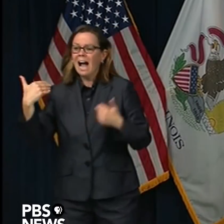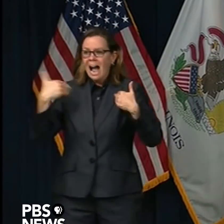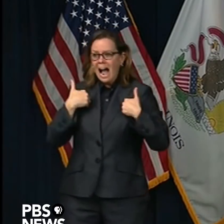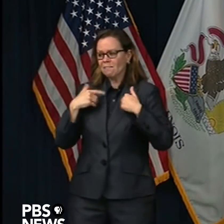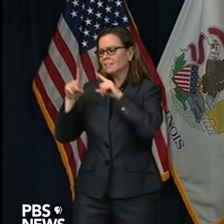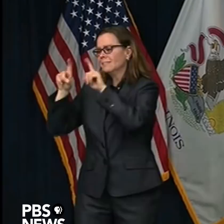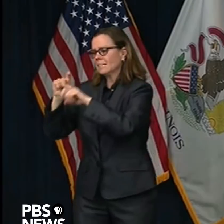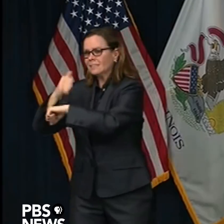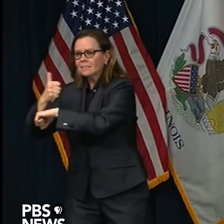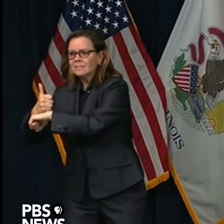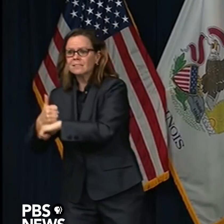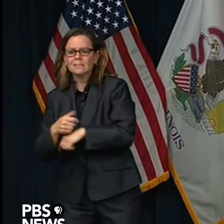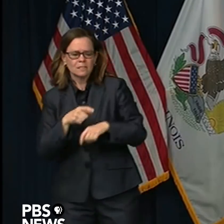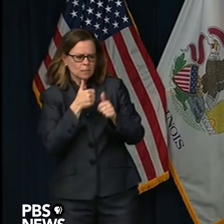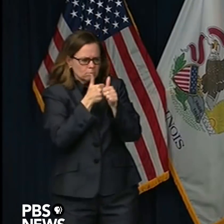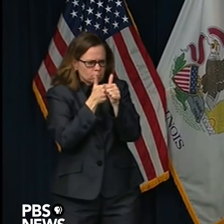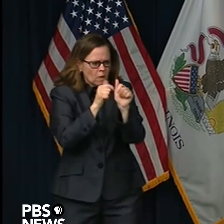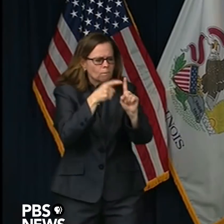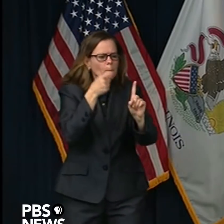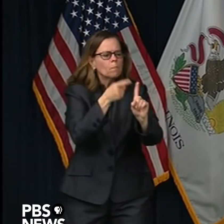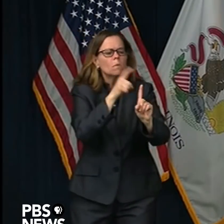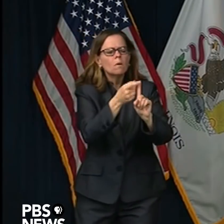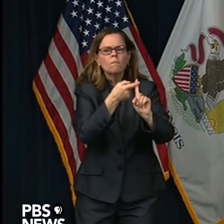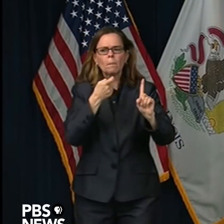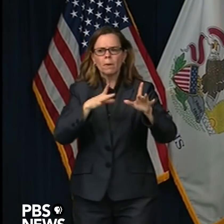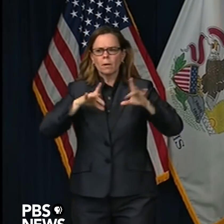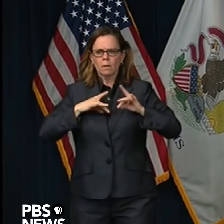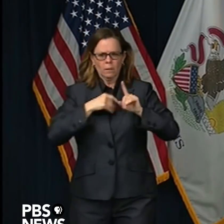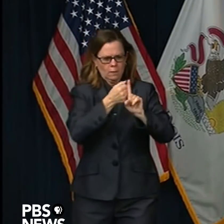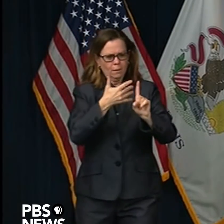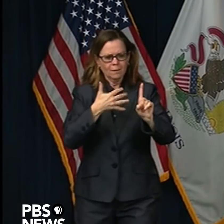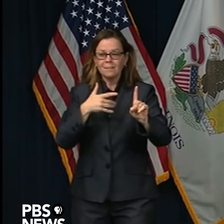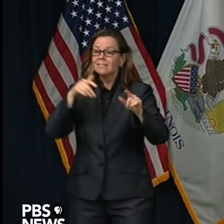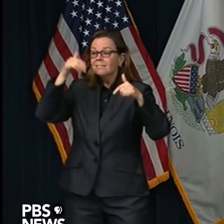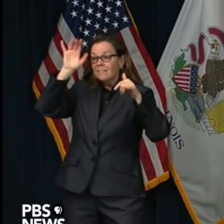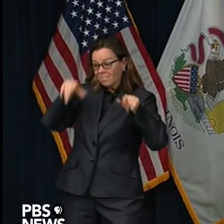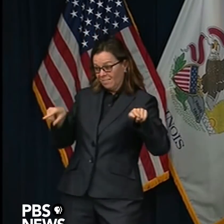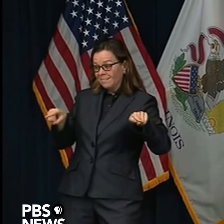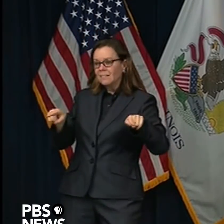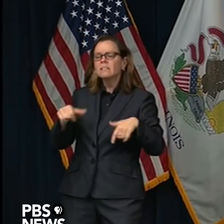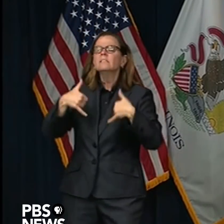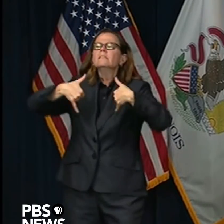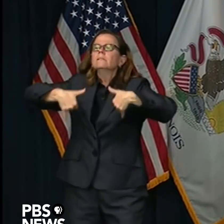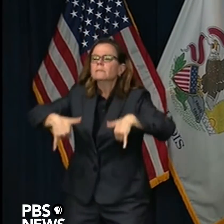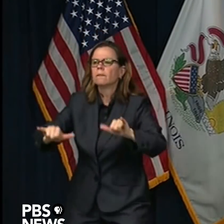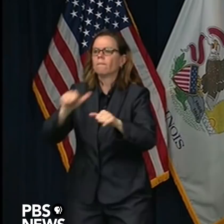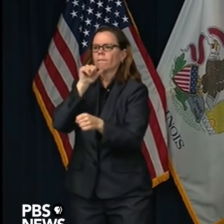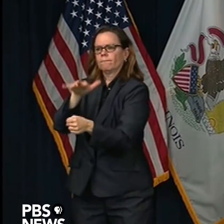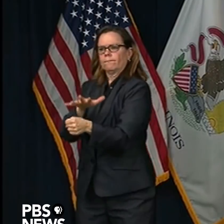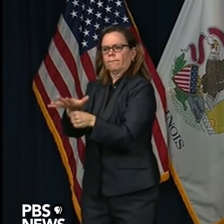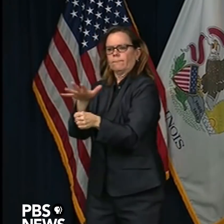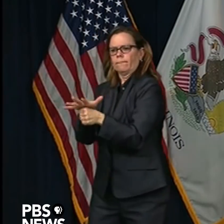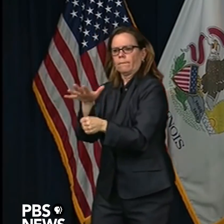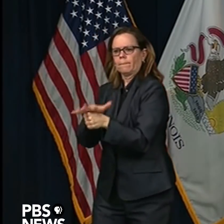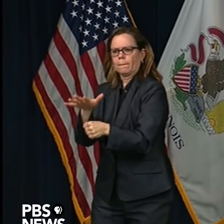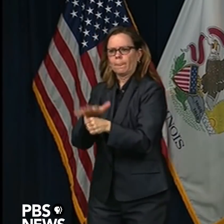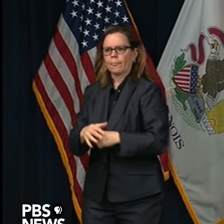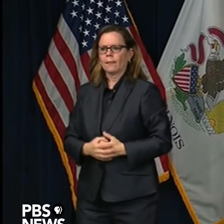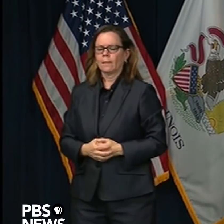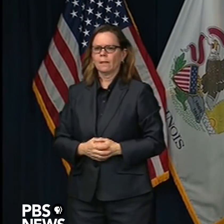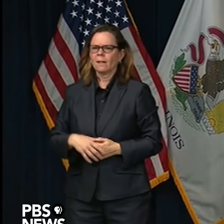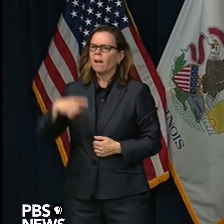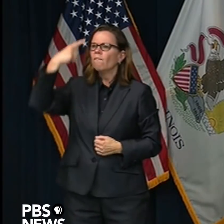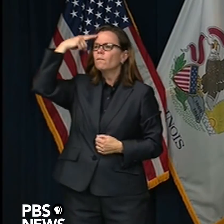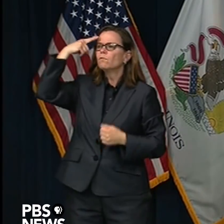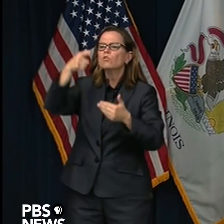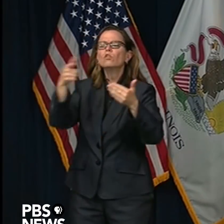necessary for us to begin to make changes, it isn't enough for me to say that it's okay to have a big festival with a whole bunch of people